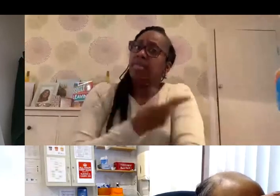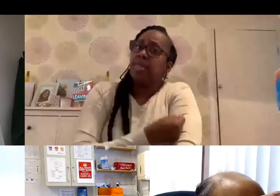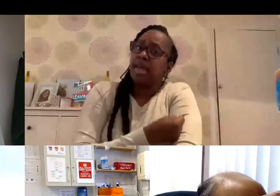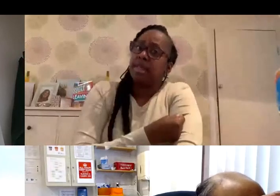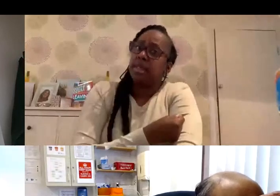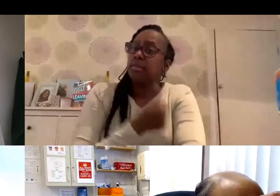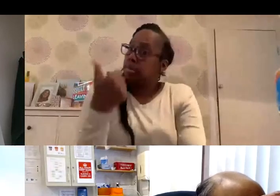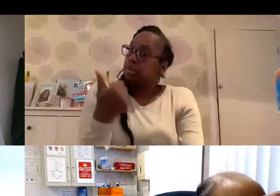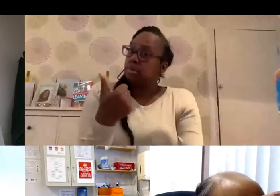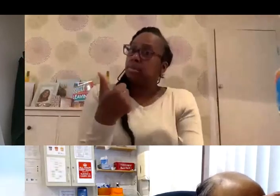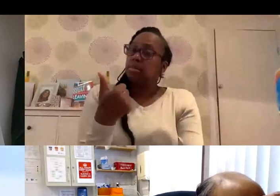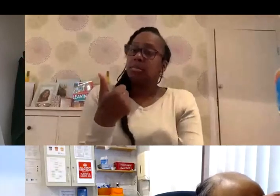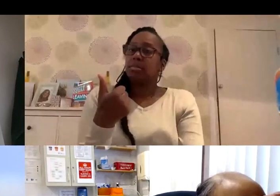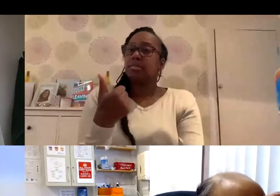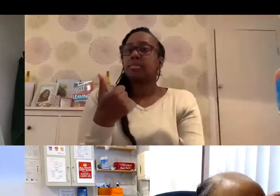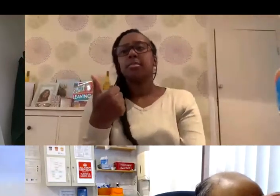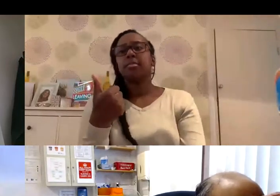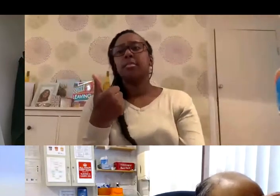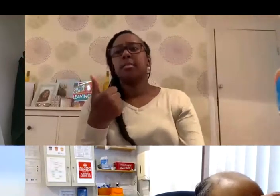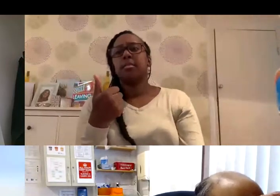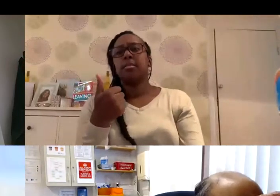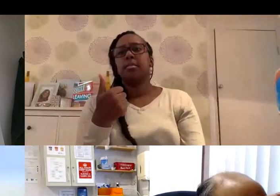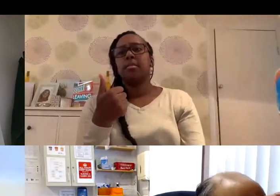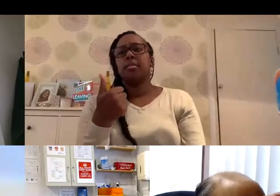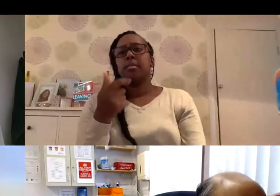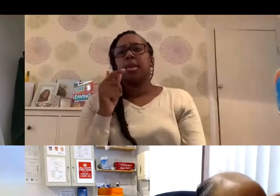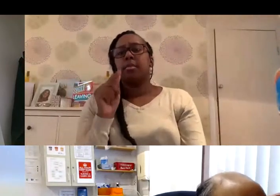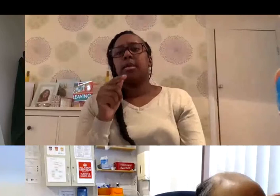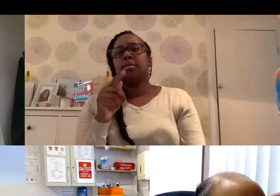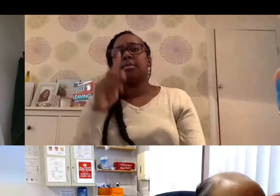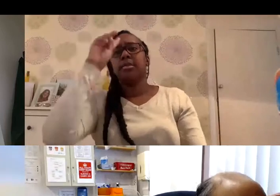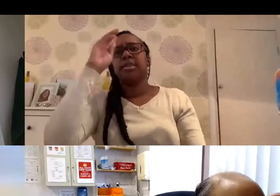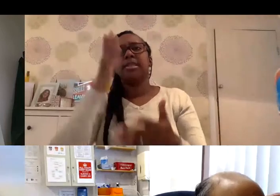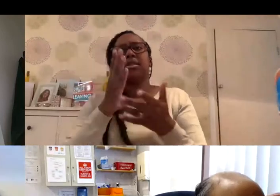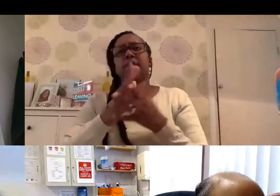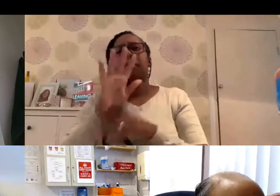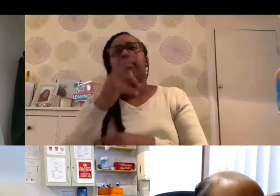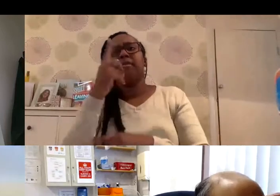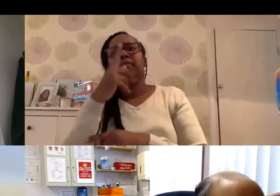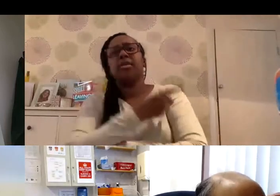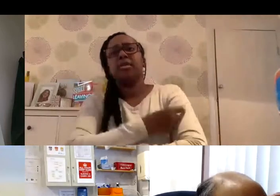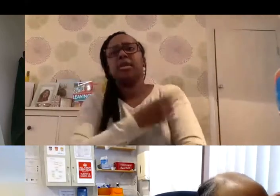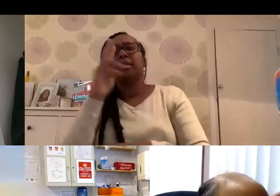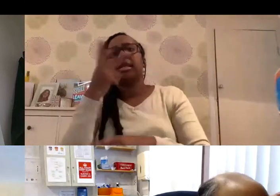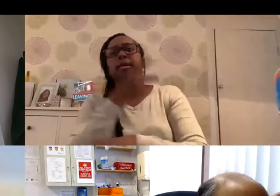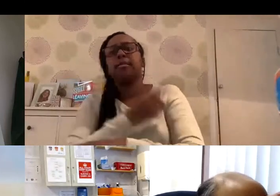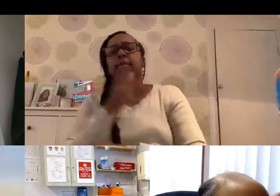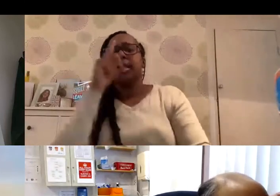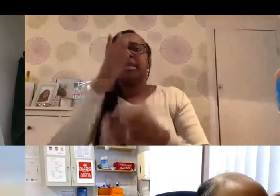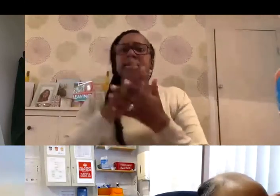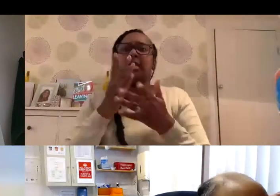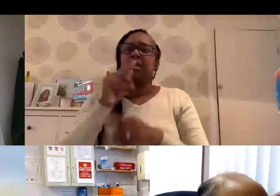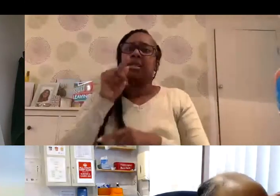pretty good. So that's essentially the decision about the first vaccine and the second vaccine. It's a decision that each